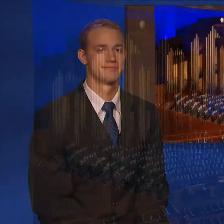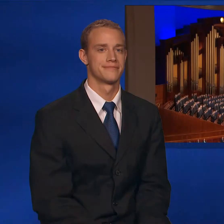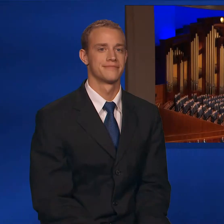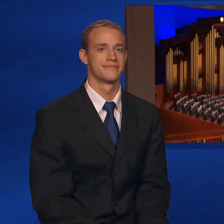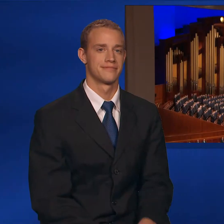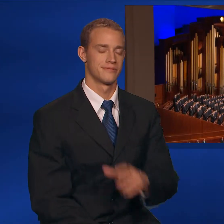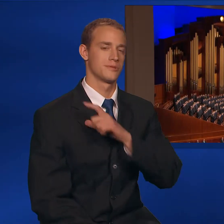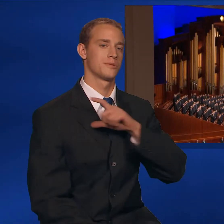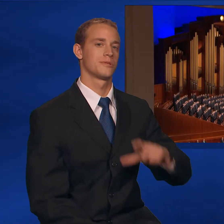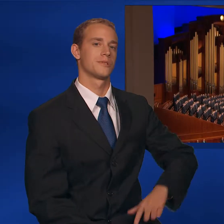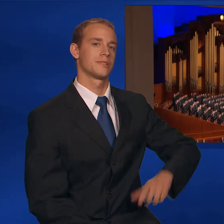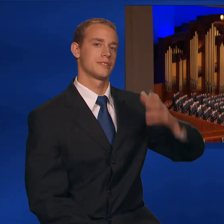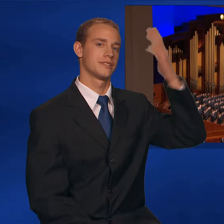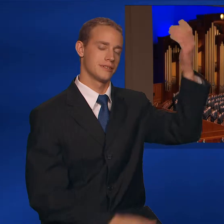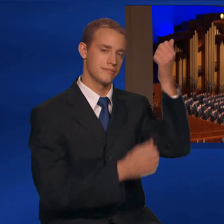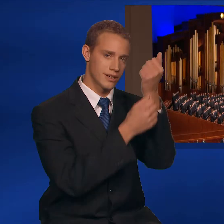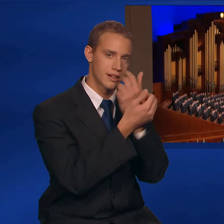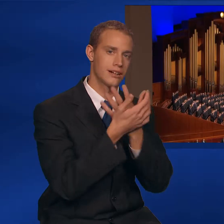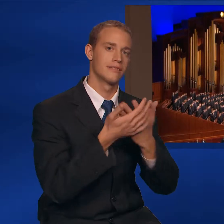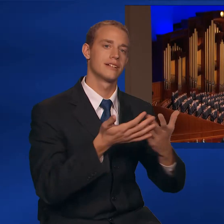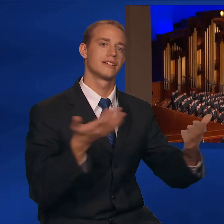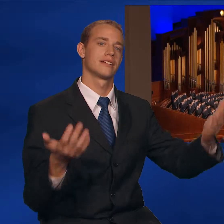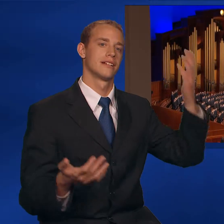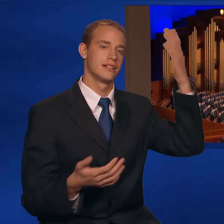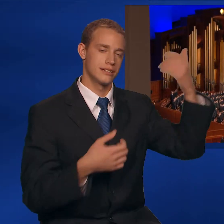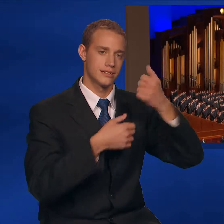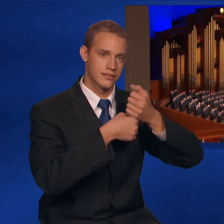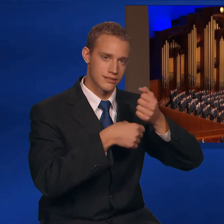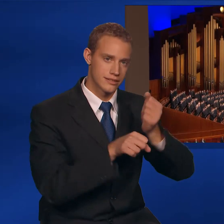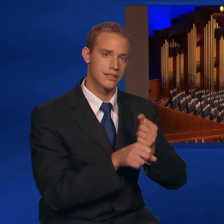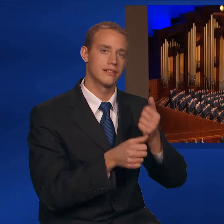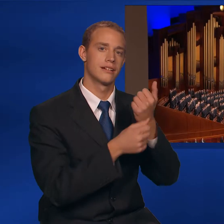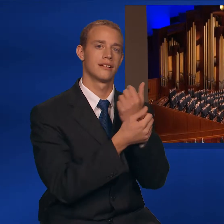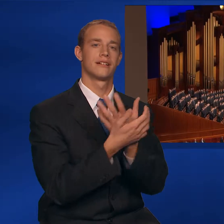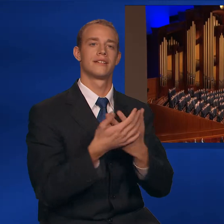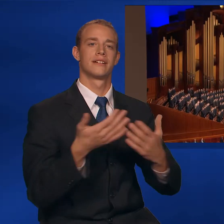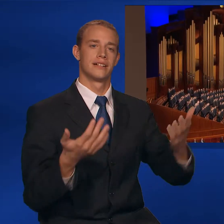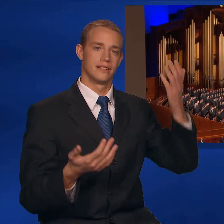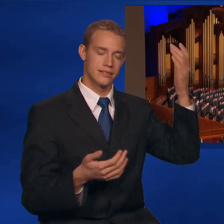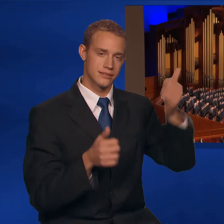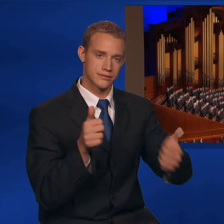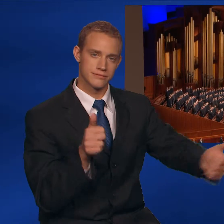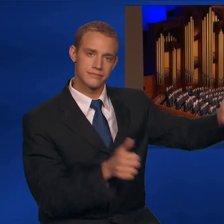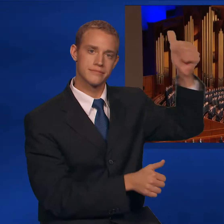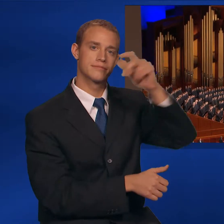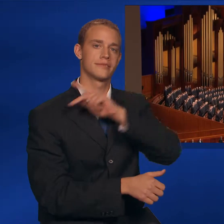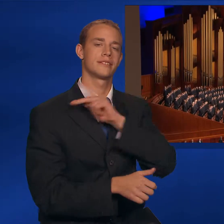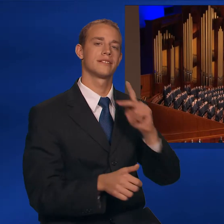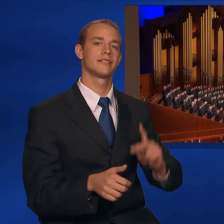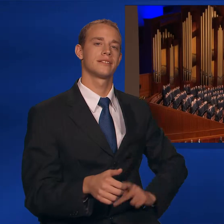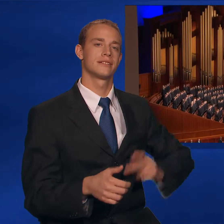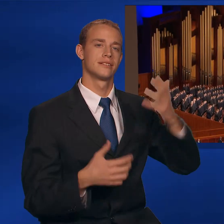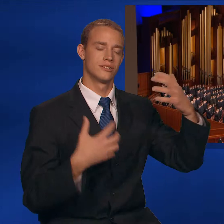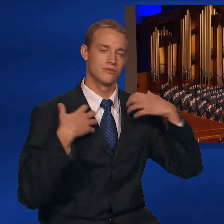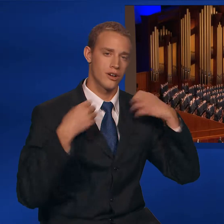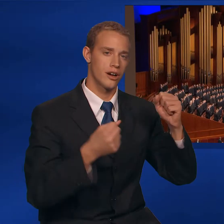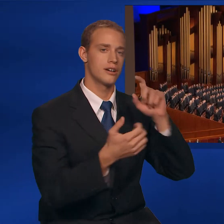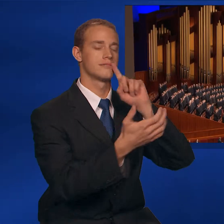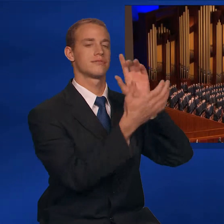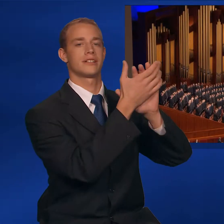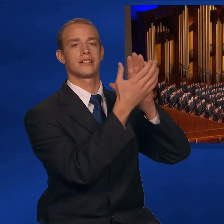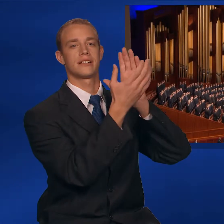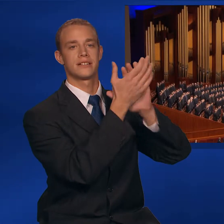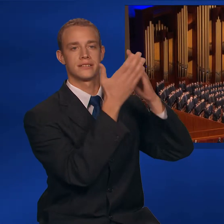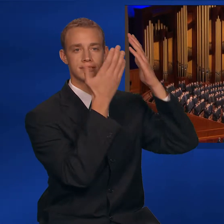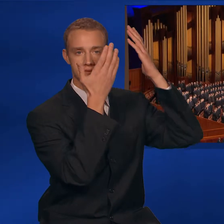Praise to the Lord, the Almighty, the King of creation.